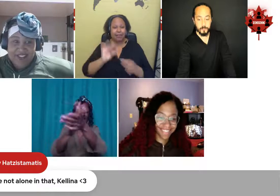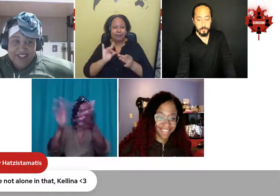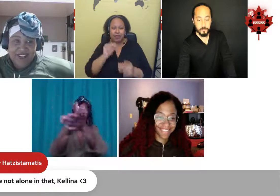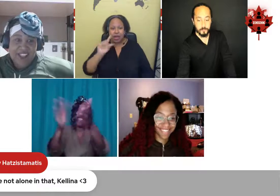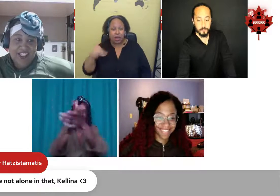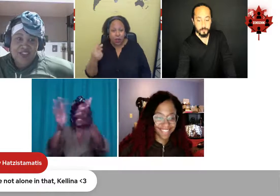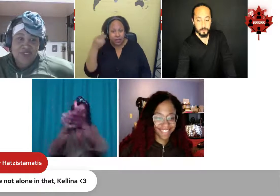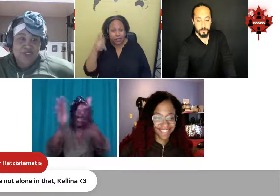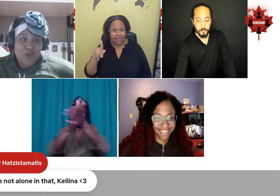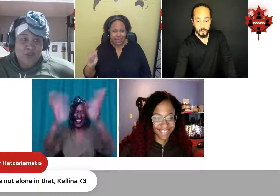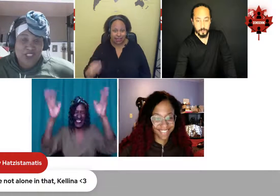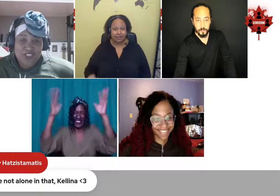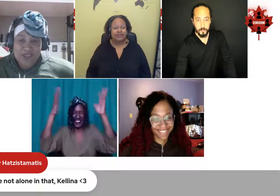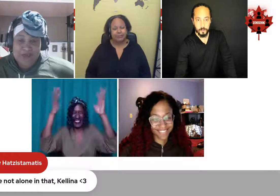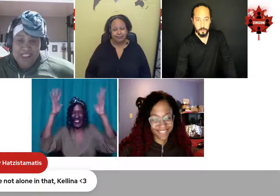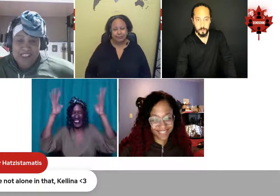Thank you so much, Ebony.